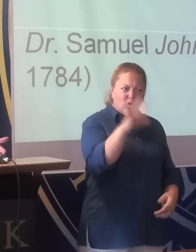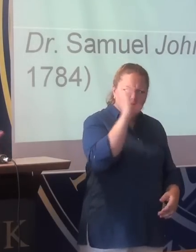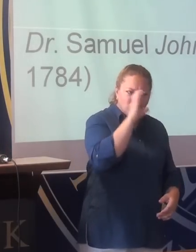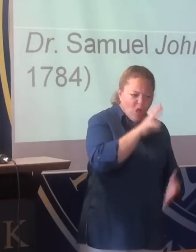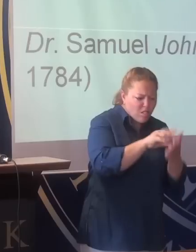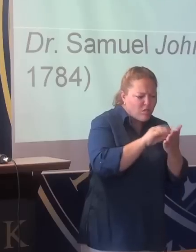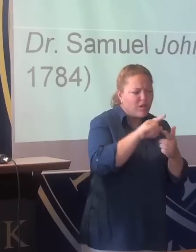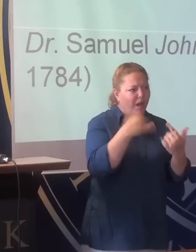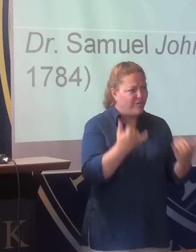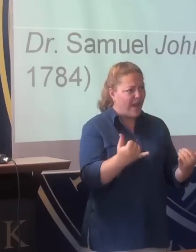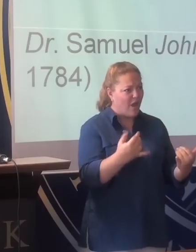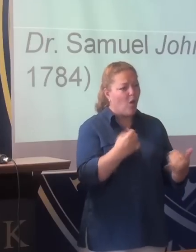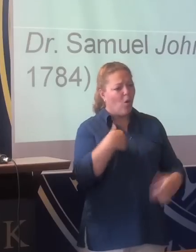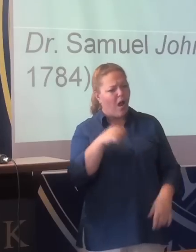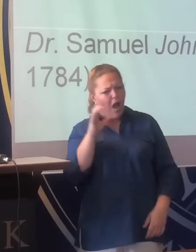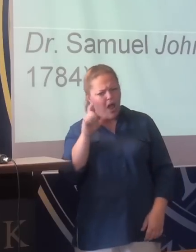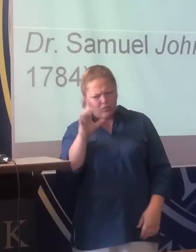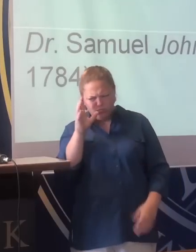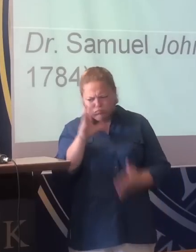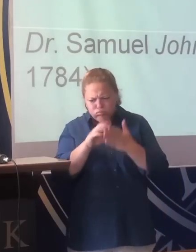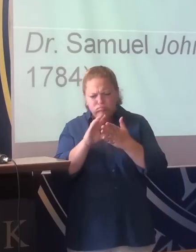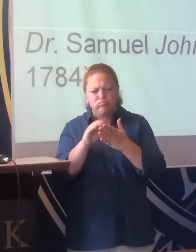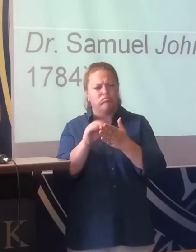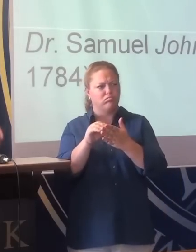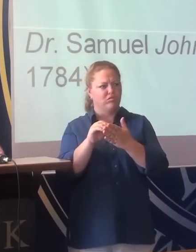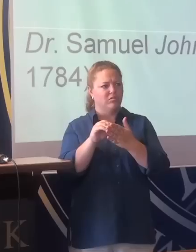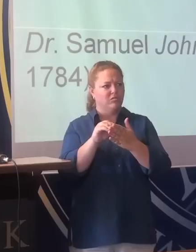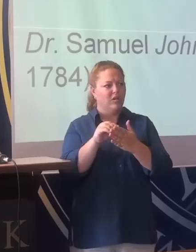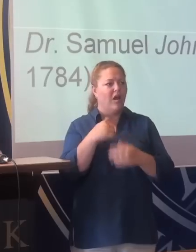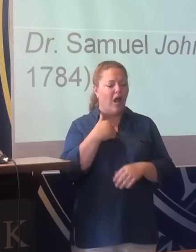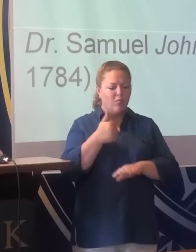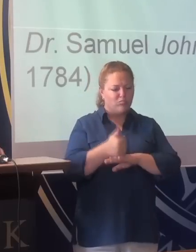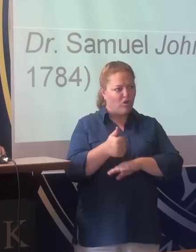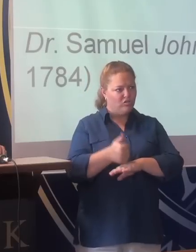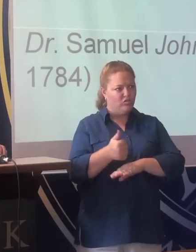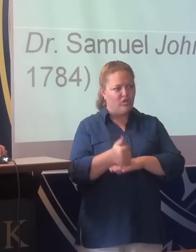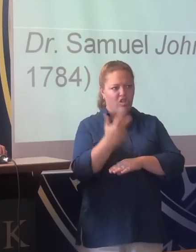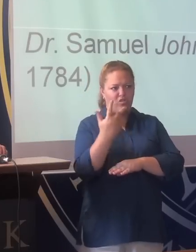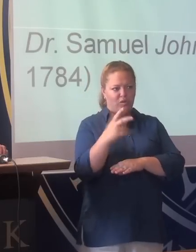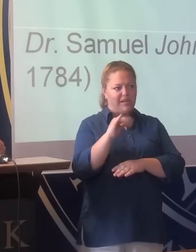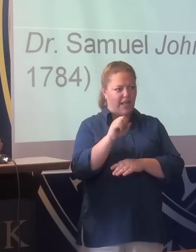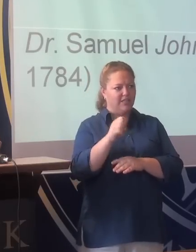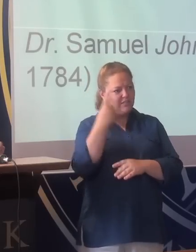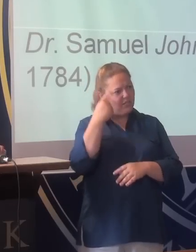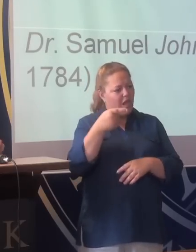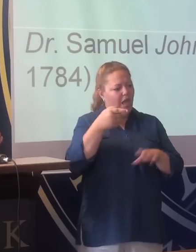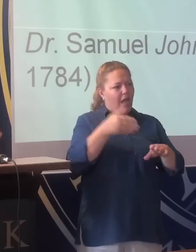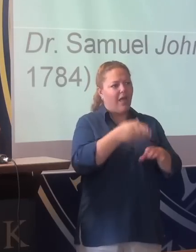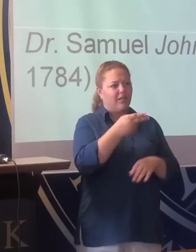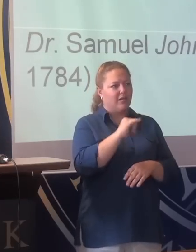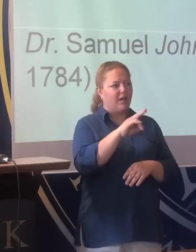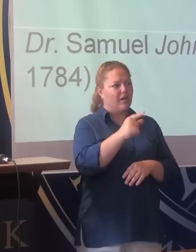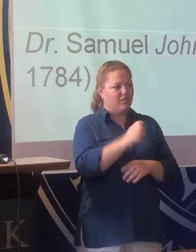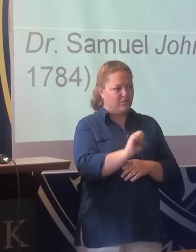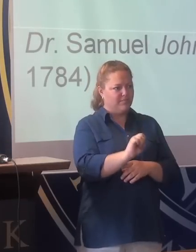here, or that I had to explore in the three cases I prosecuted in the hay, one realises